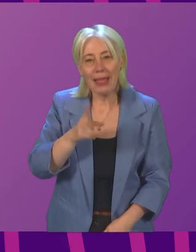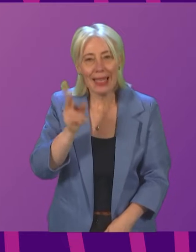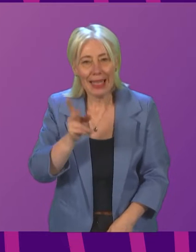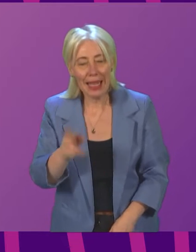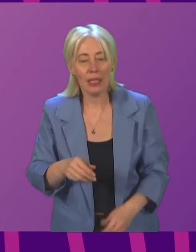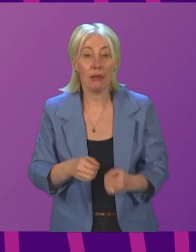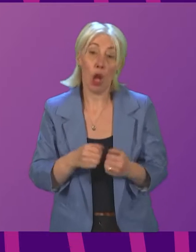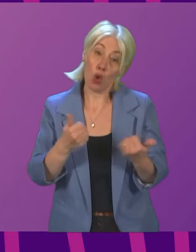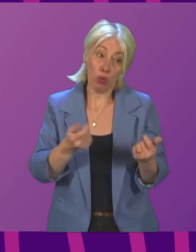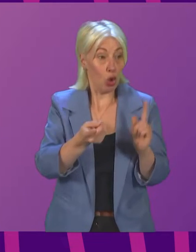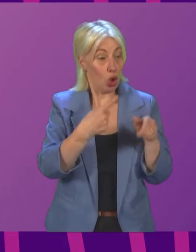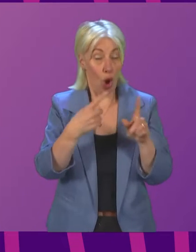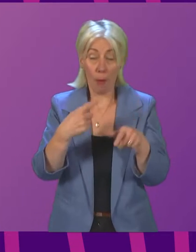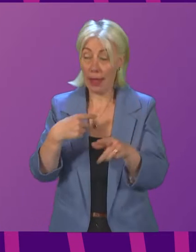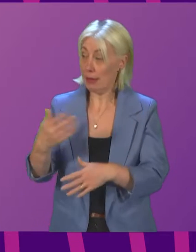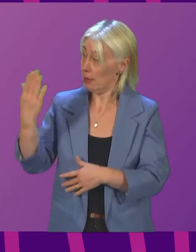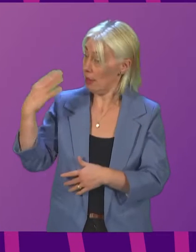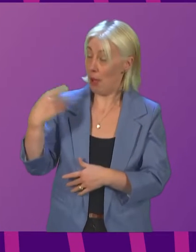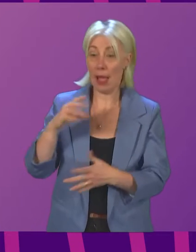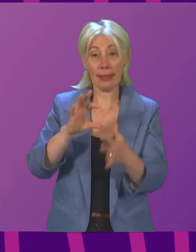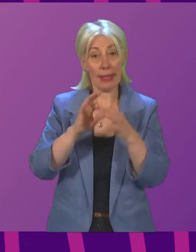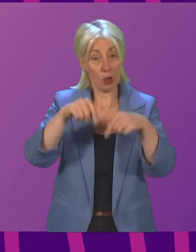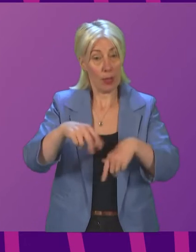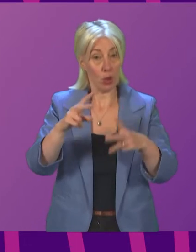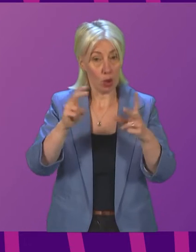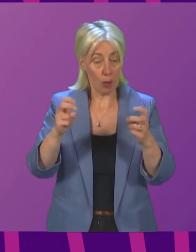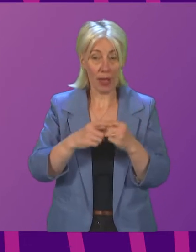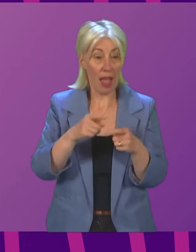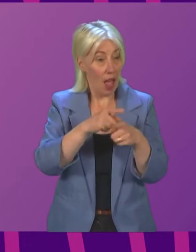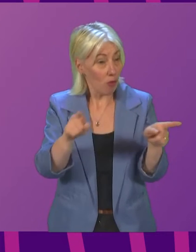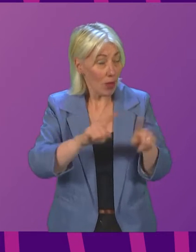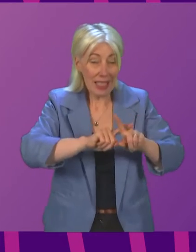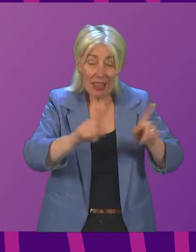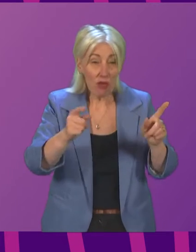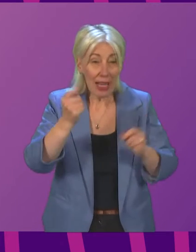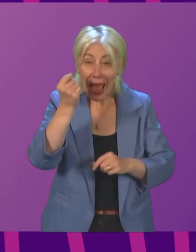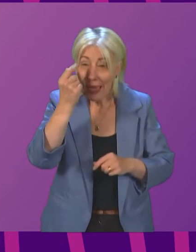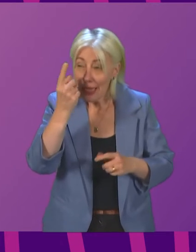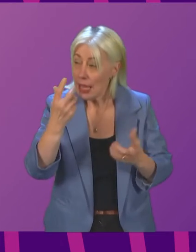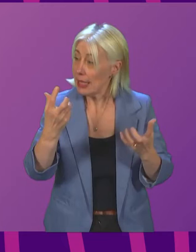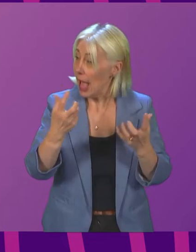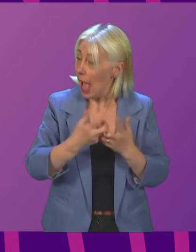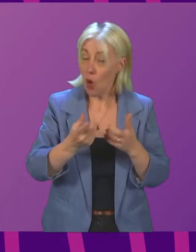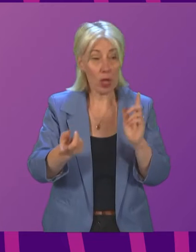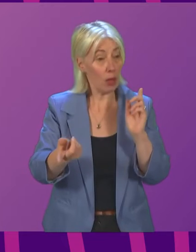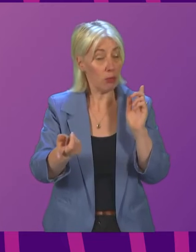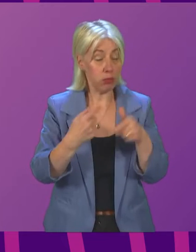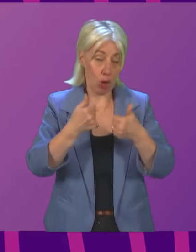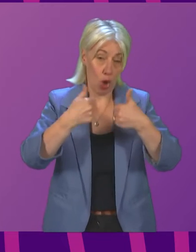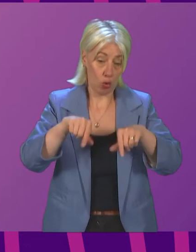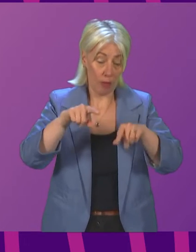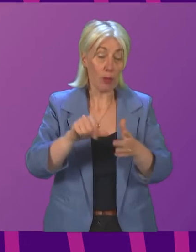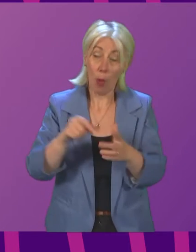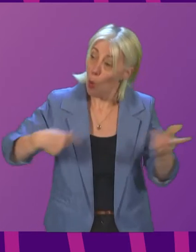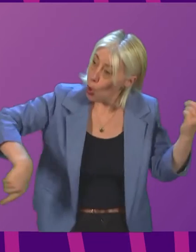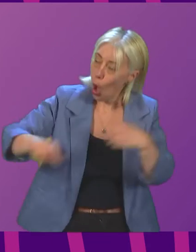for the comments the members made in the past in relation to this, that if others have different ideas about how to address the situation, which you all seem to agree on has to be